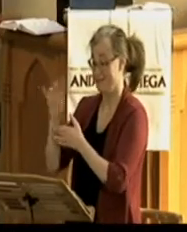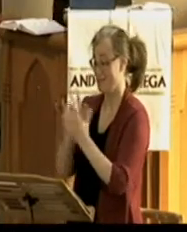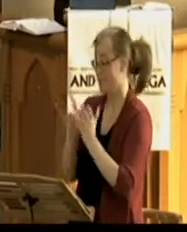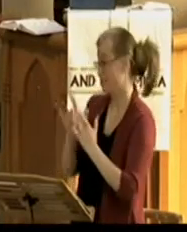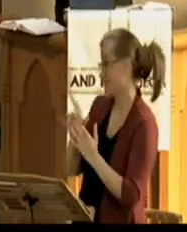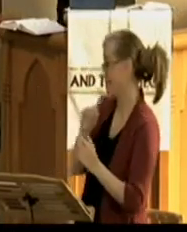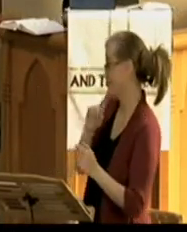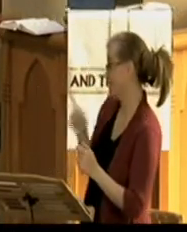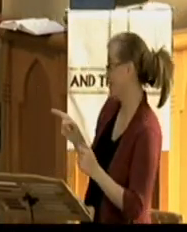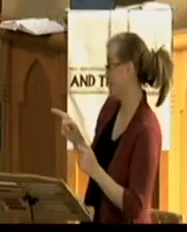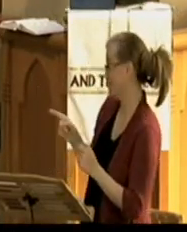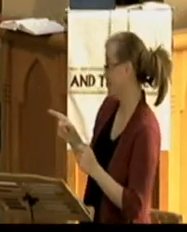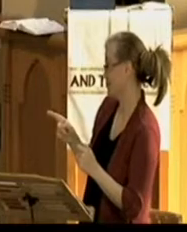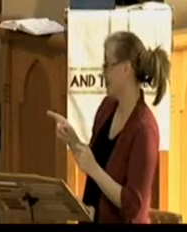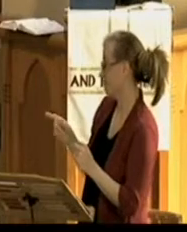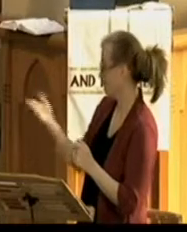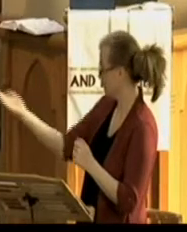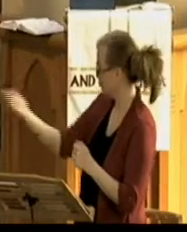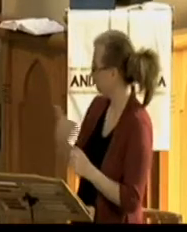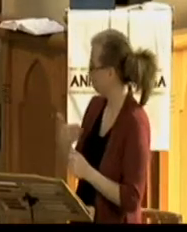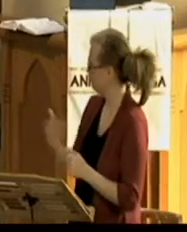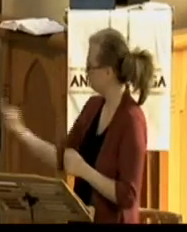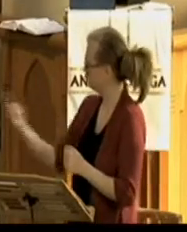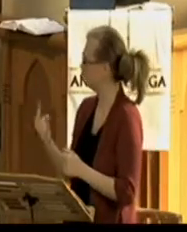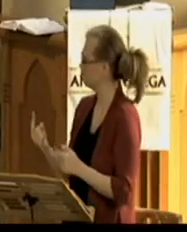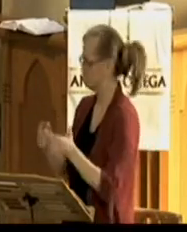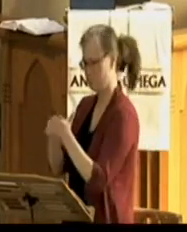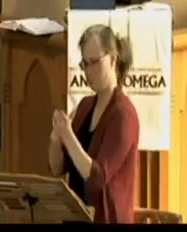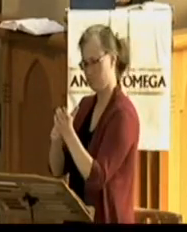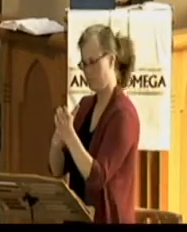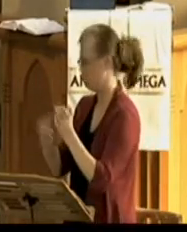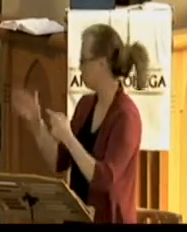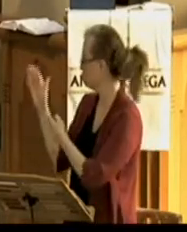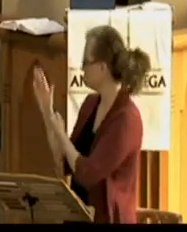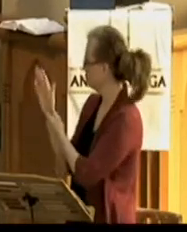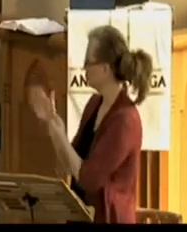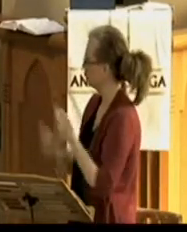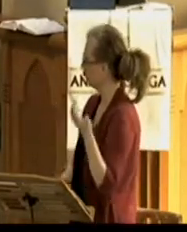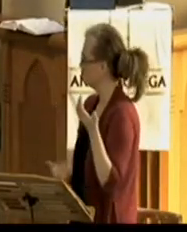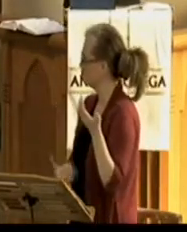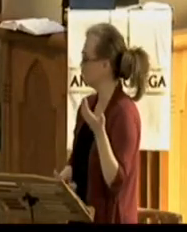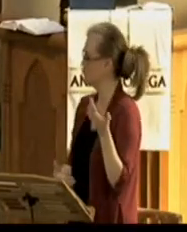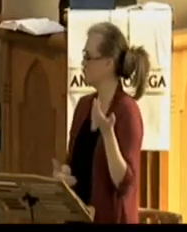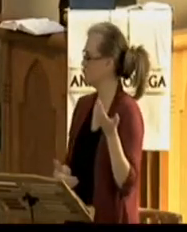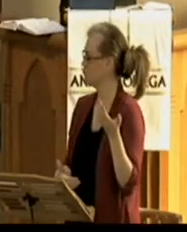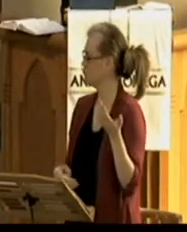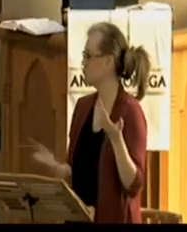and put it into my side. Do not be unbelieving, but believing.